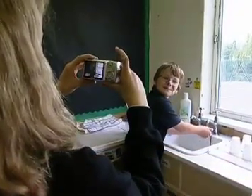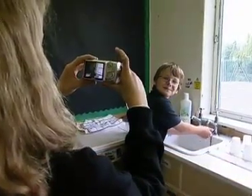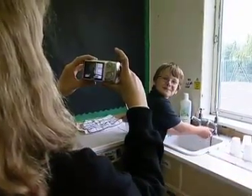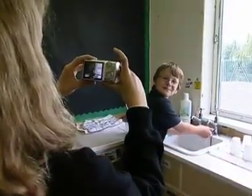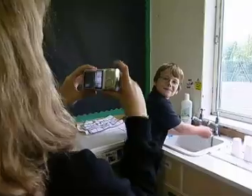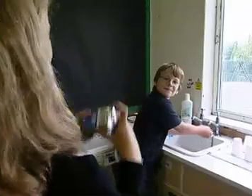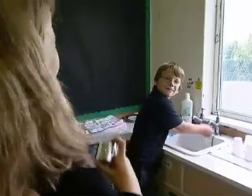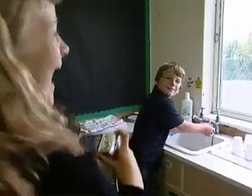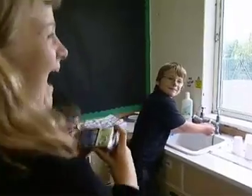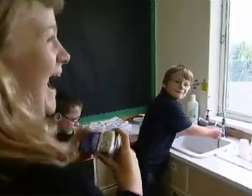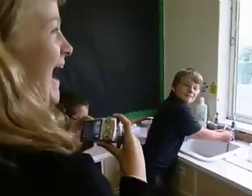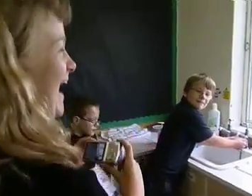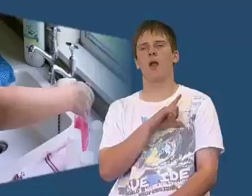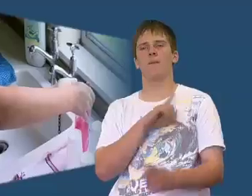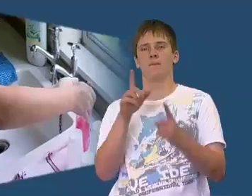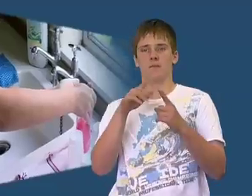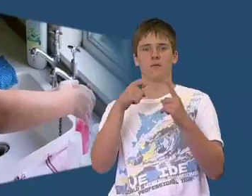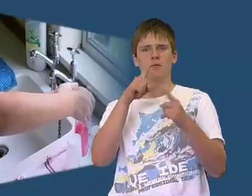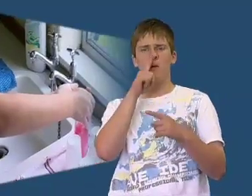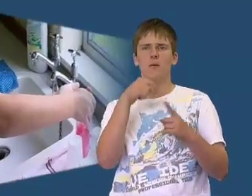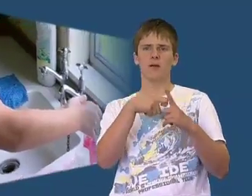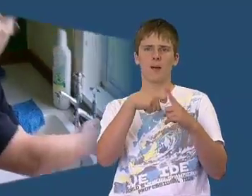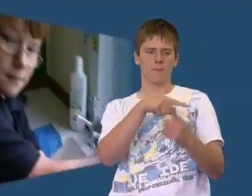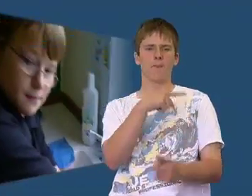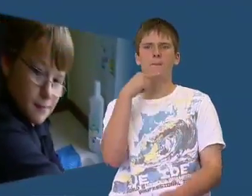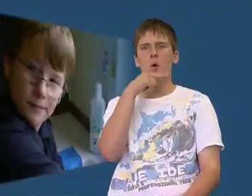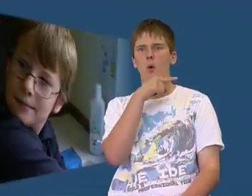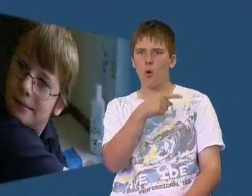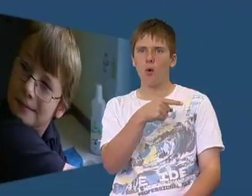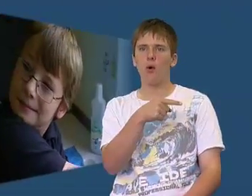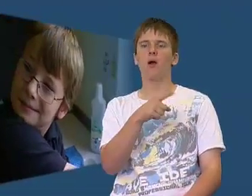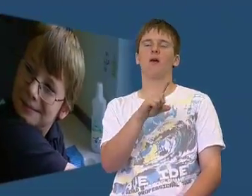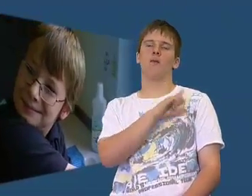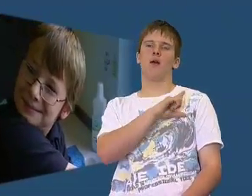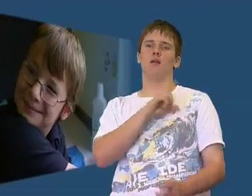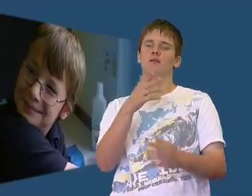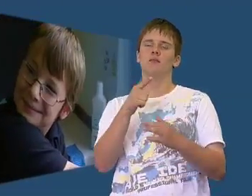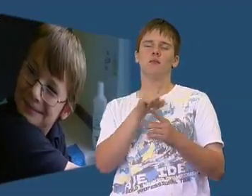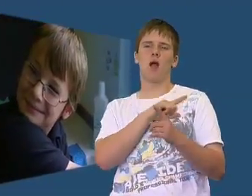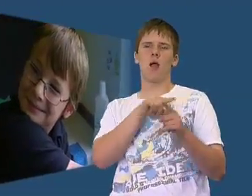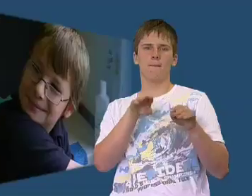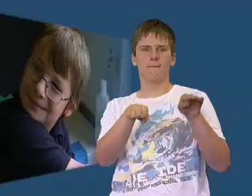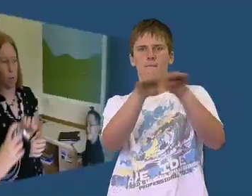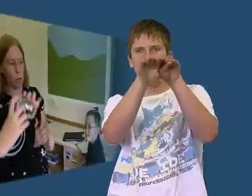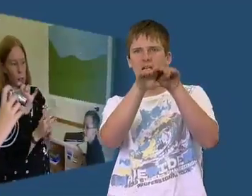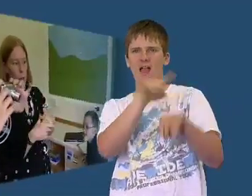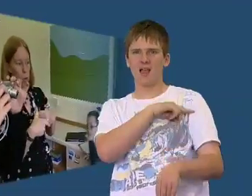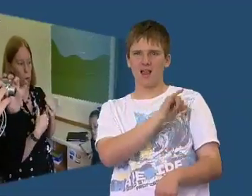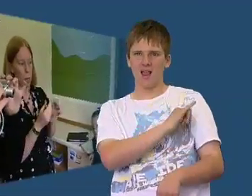Fantastic. Okay. So Caelan, the young boy you saw before, we wanted to meet his